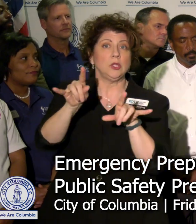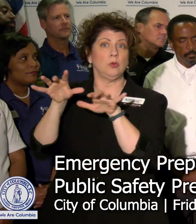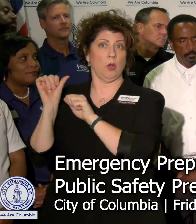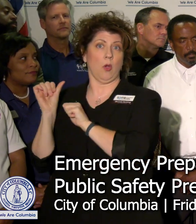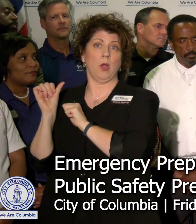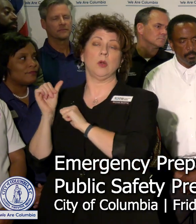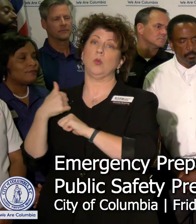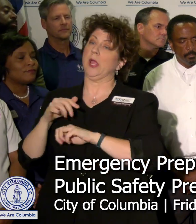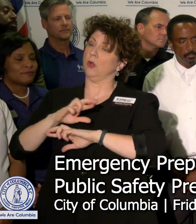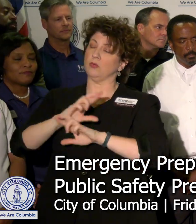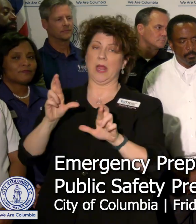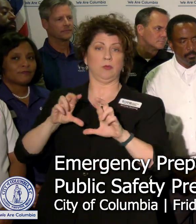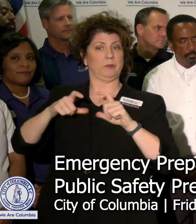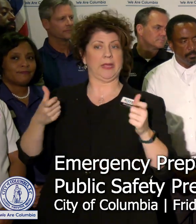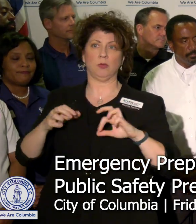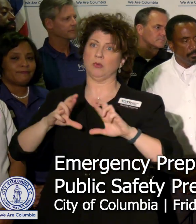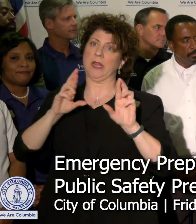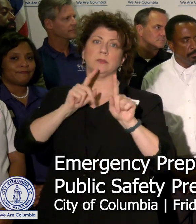we're ready to respond.